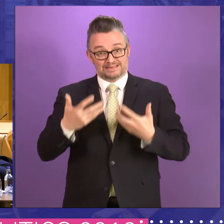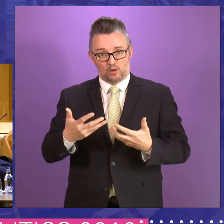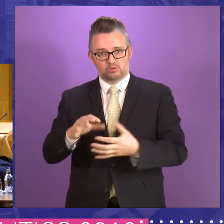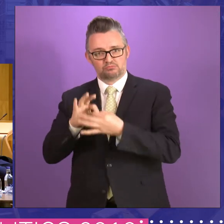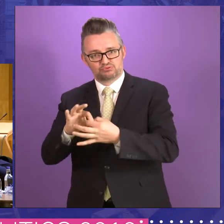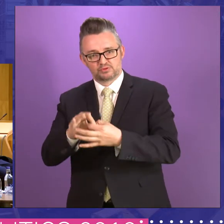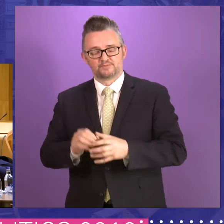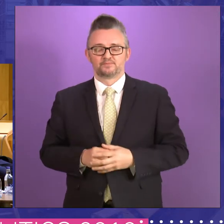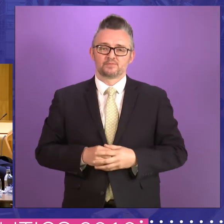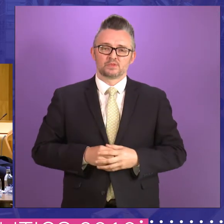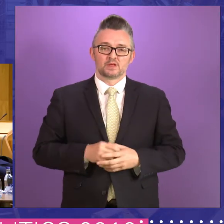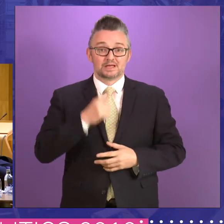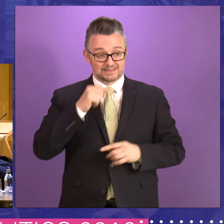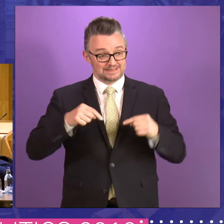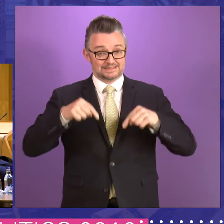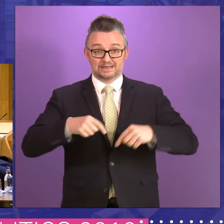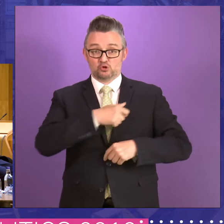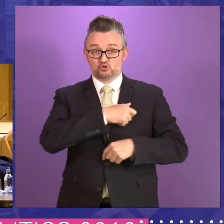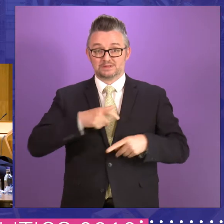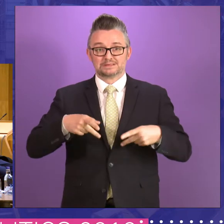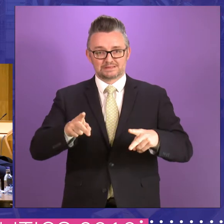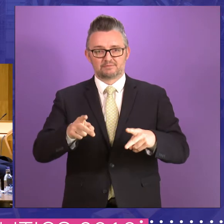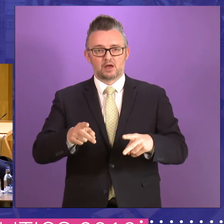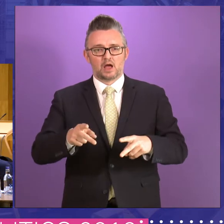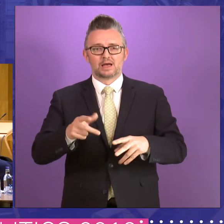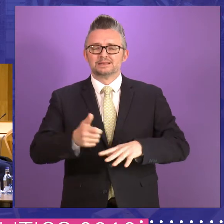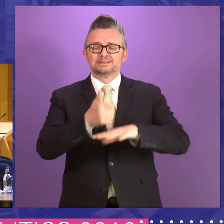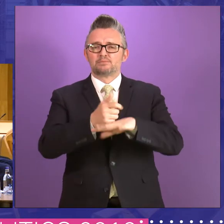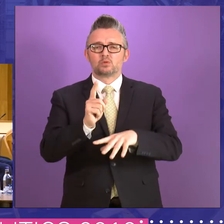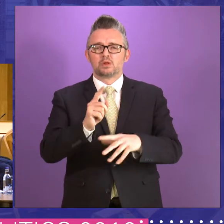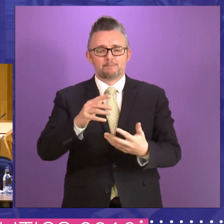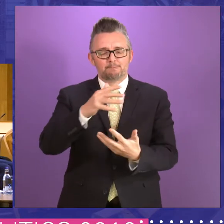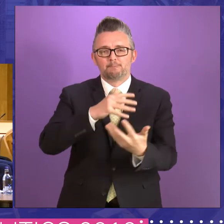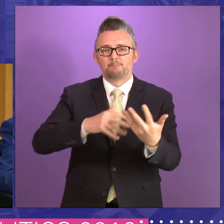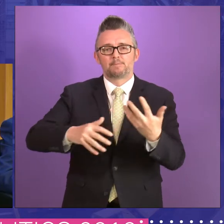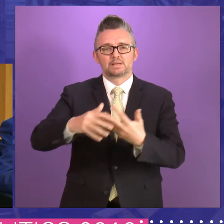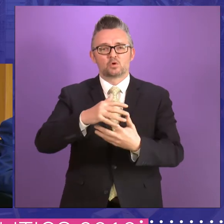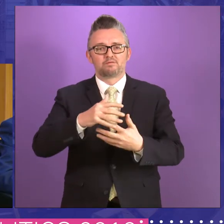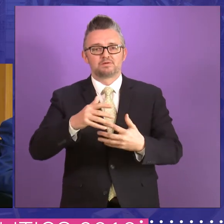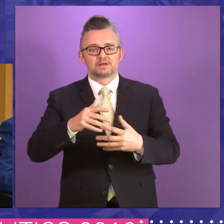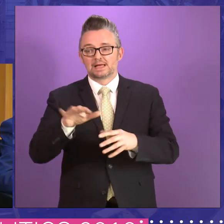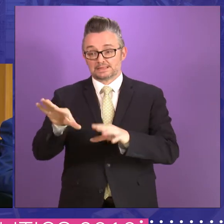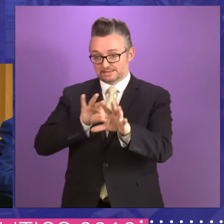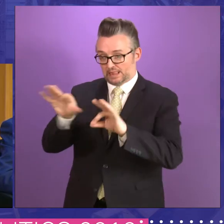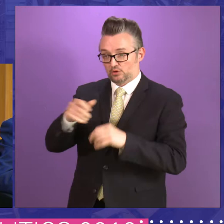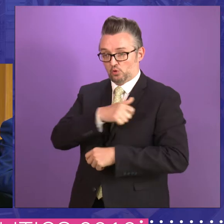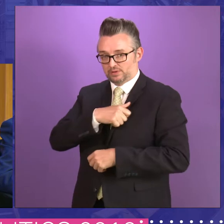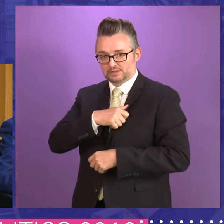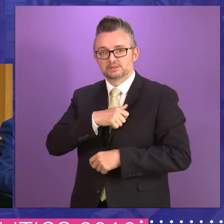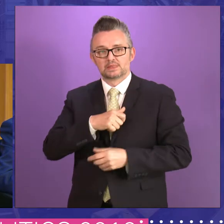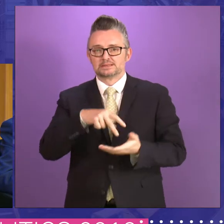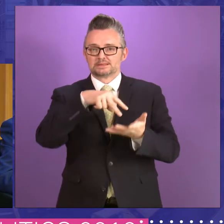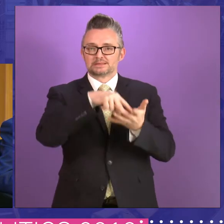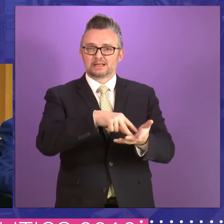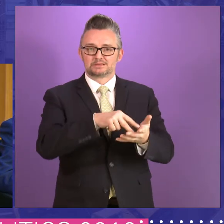The committee system here was set up to be a hybrid of the standing committees and the select committees at Westminster.